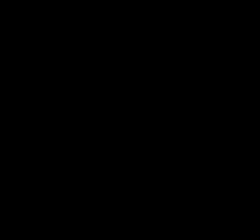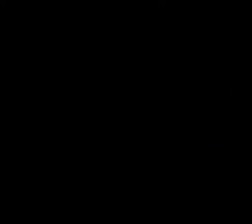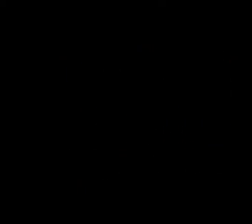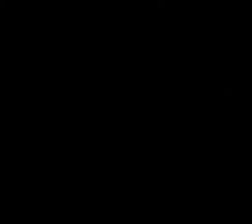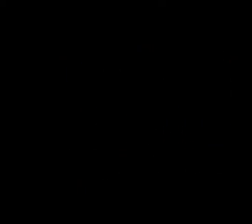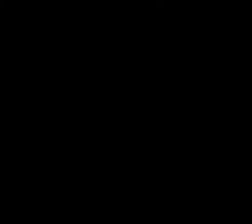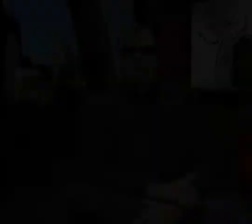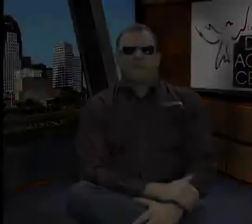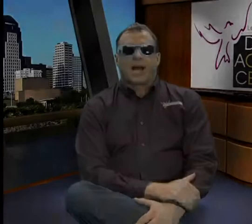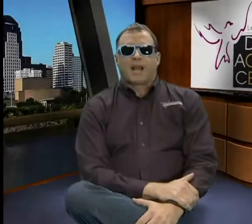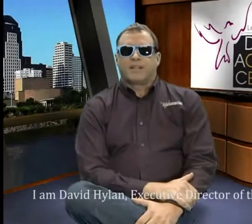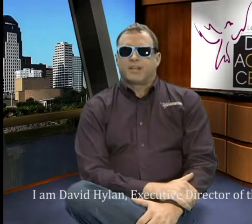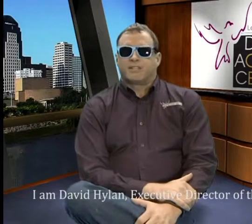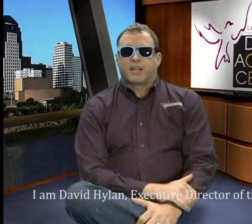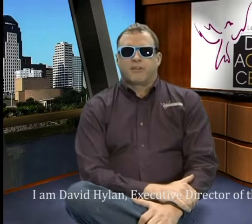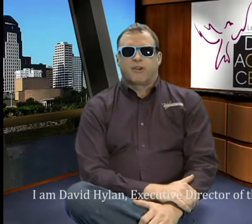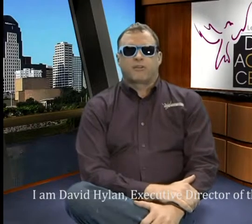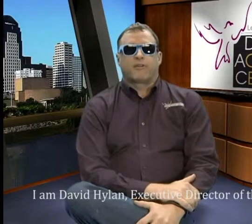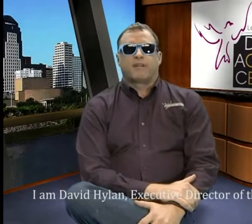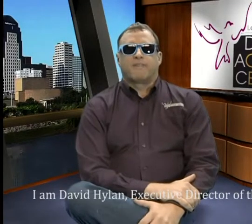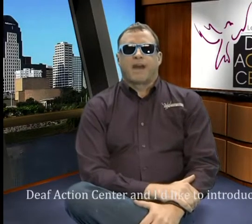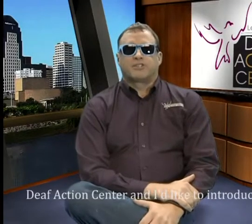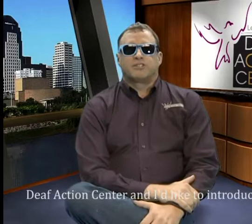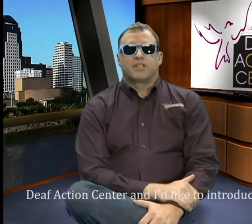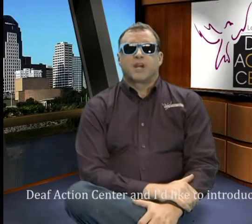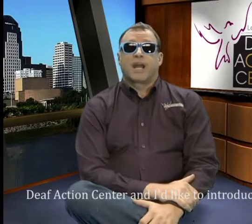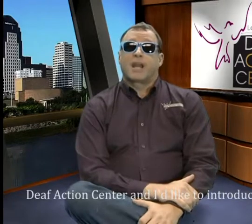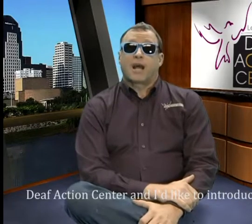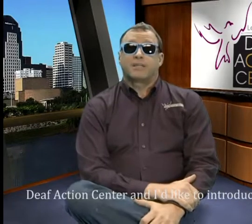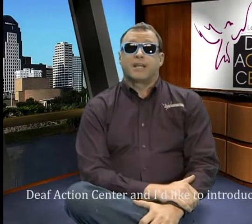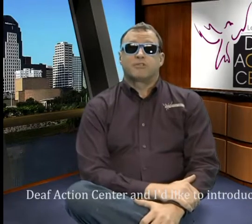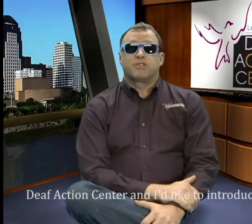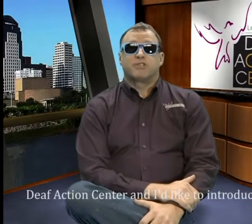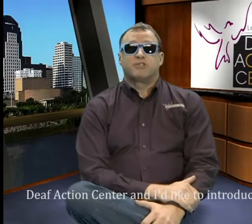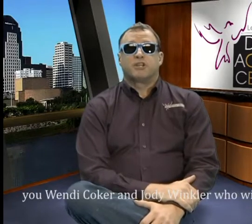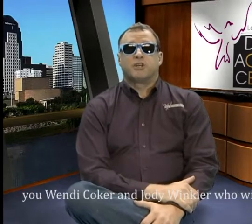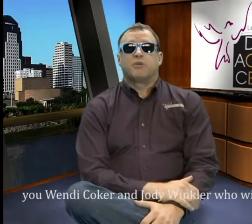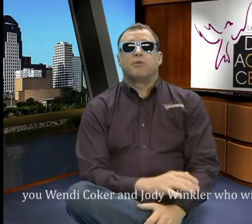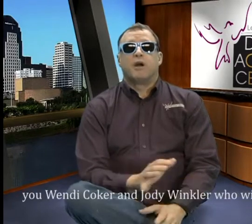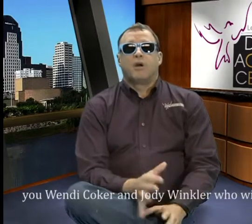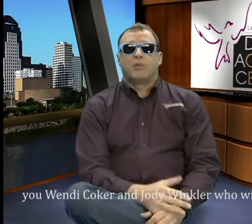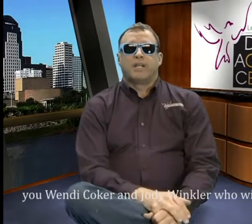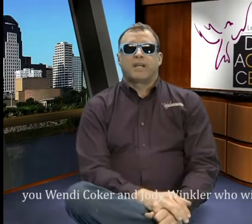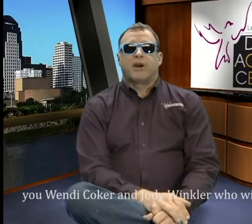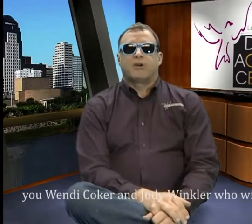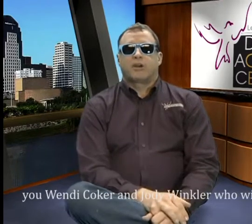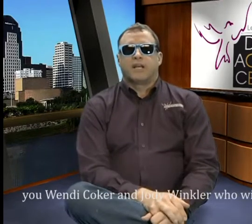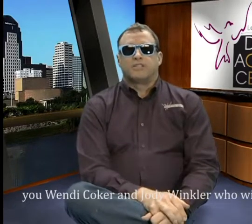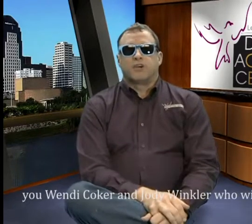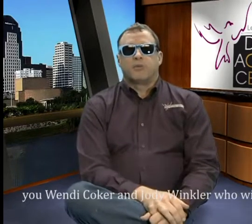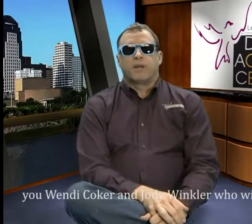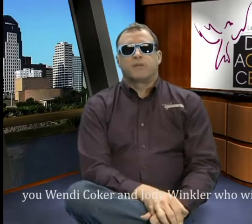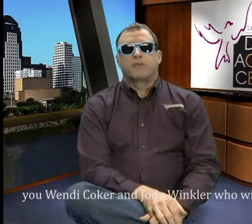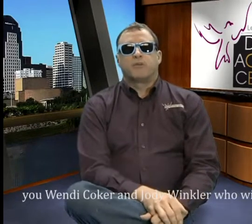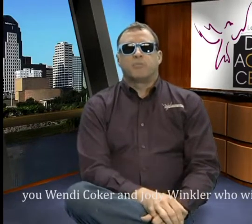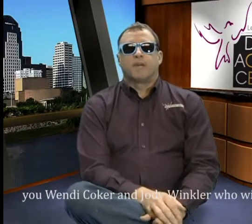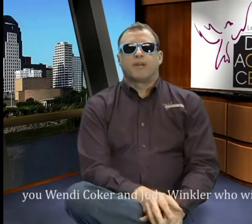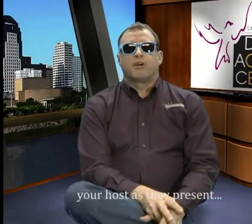I am David Hyland, the Executive Director of the Deaf Action Center, and I'd like to introduce to you Wendy Coker and Jody Winkler who will be your